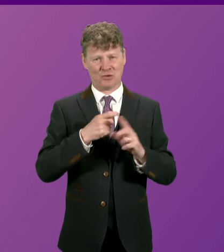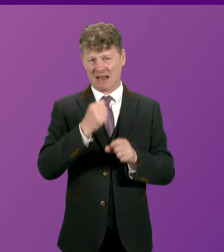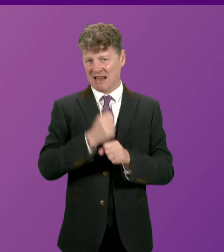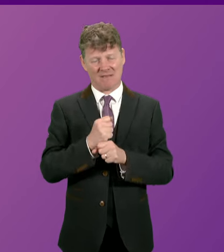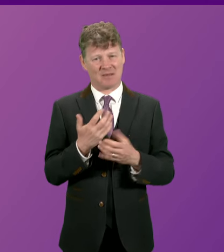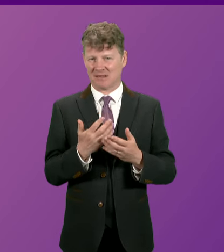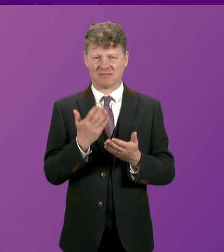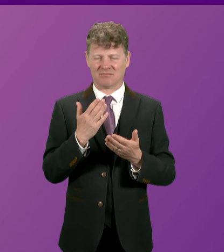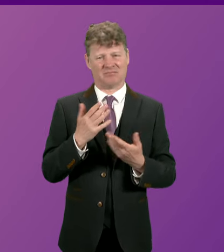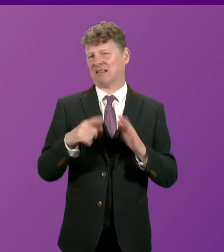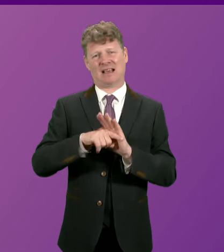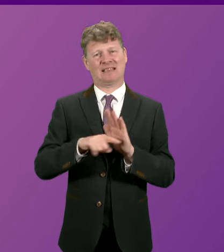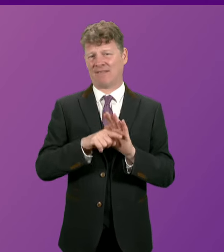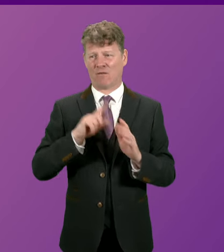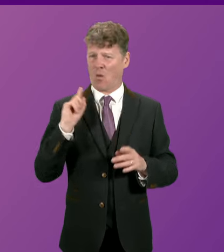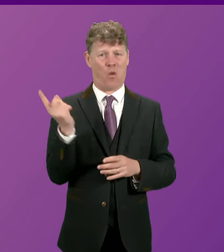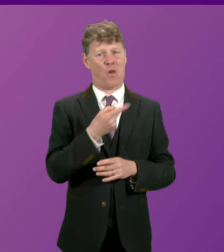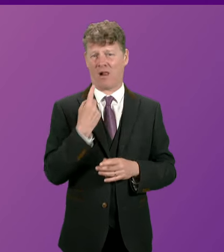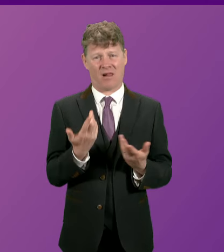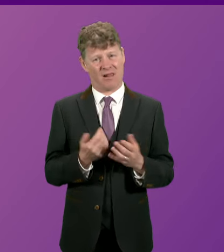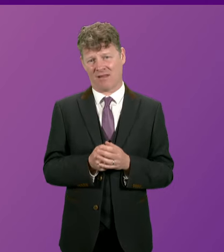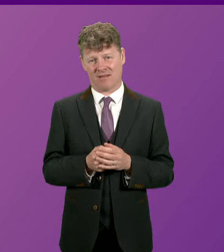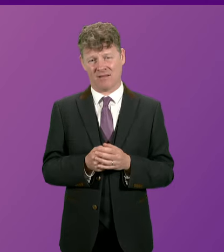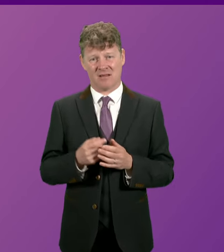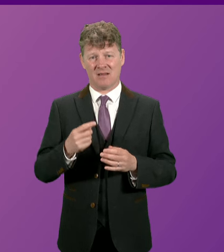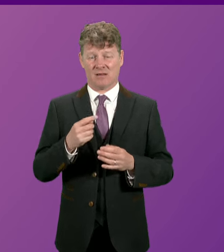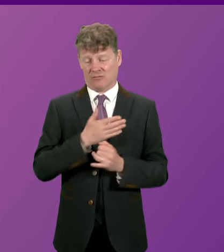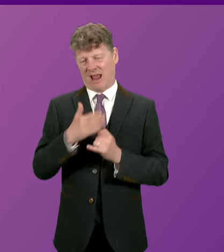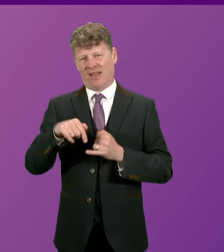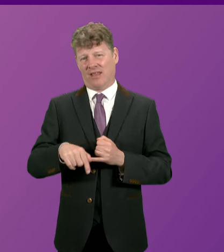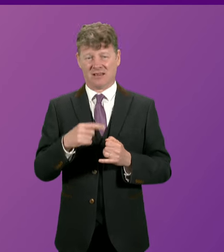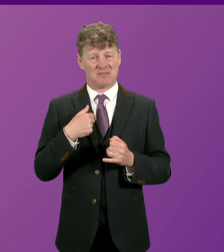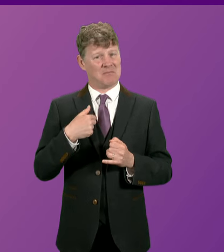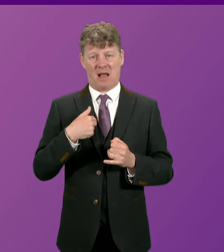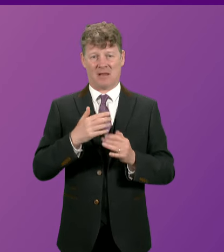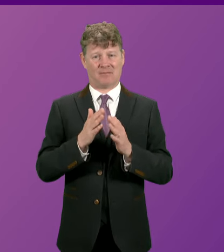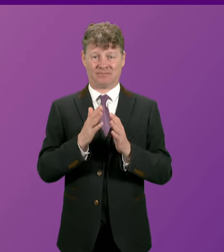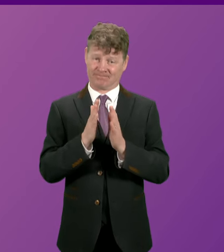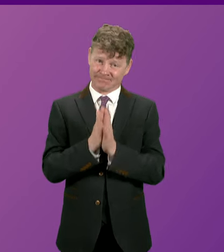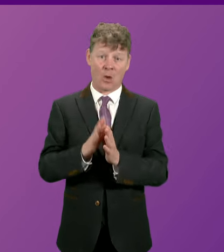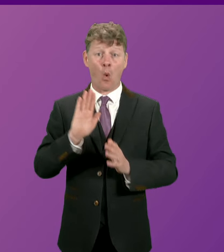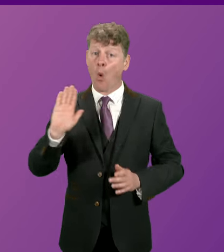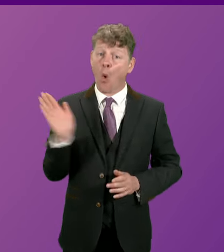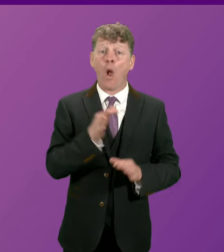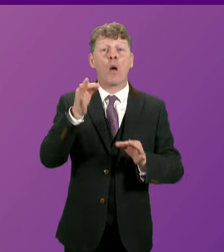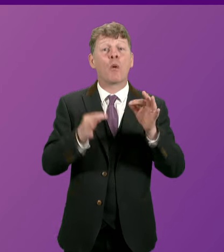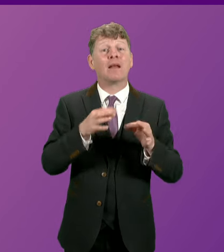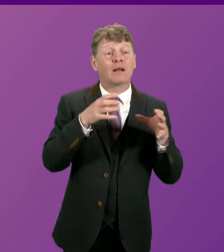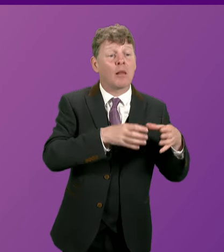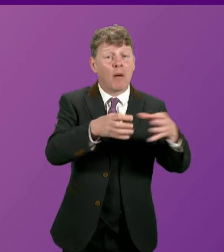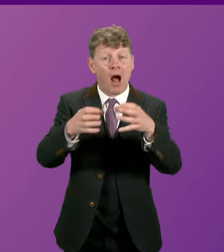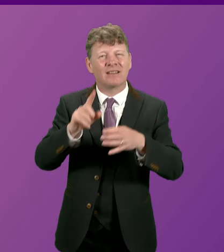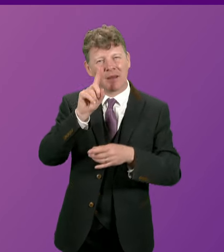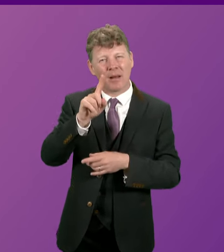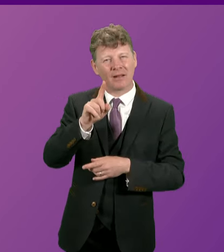each and every single one of us. my plea to end this question presenting officer is to every single political party particularly particularly